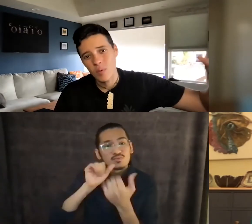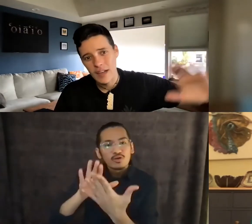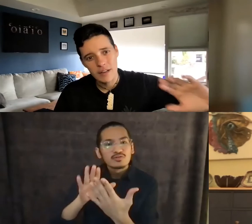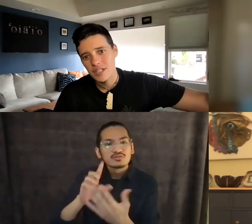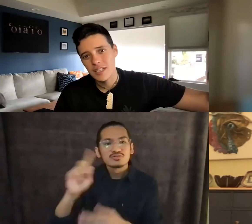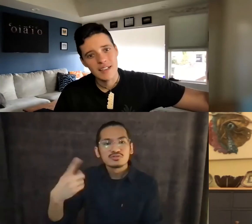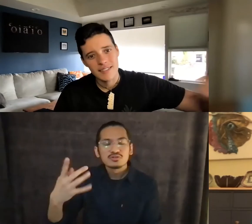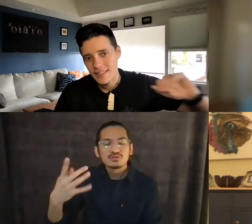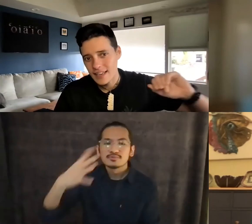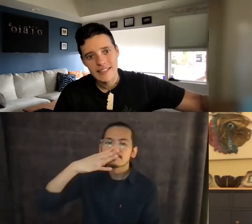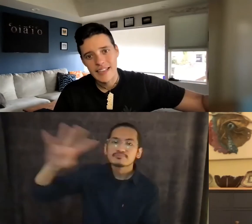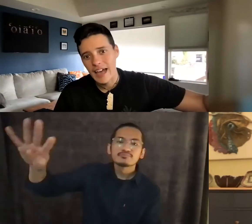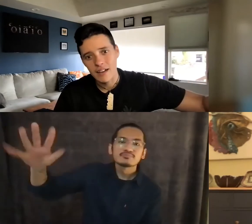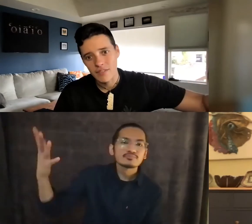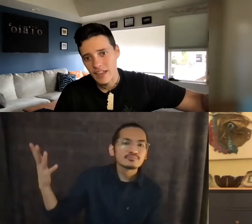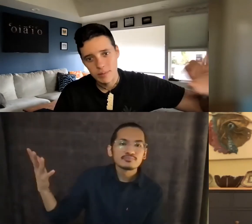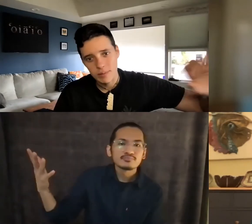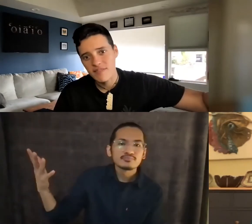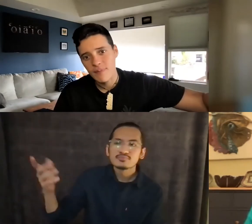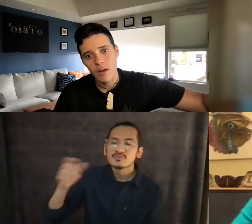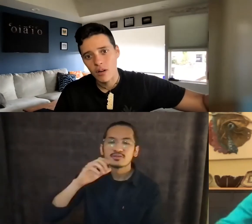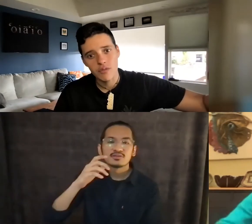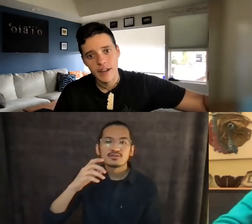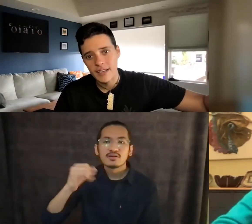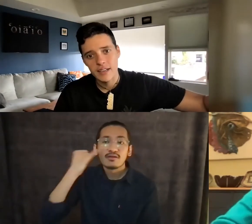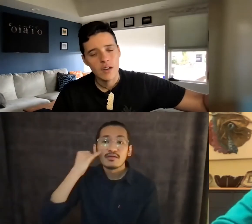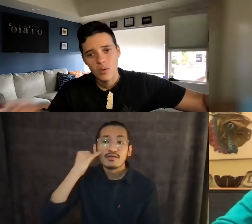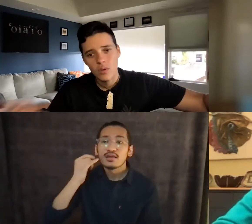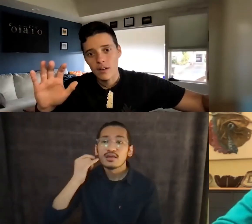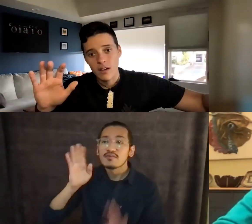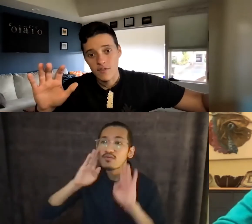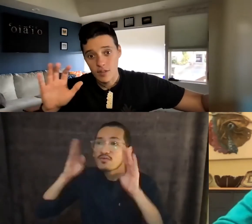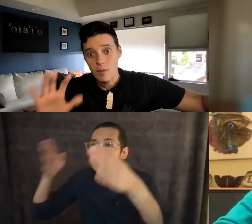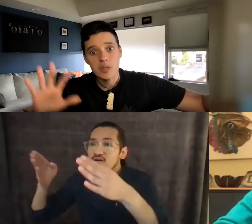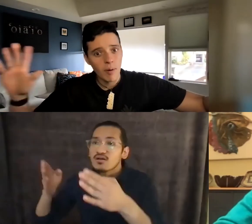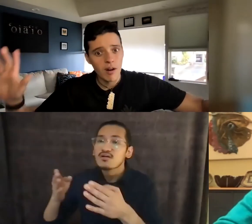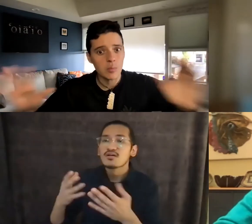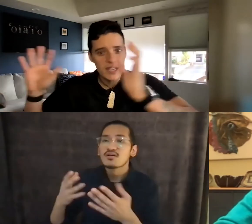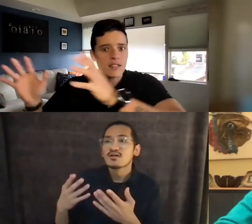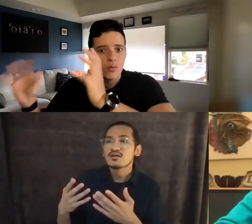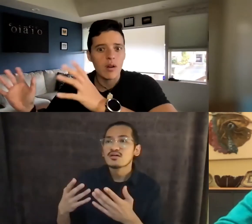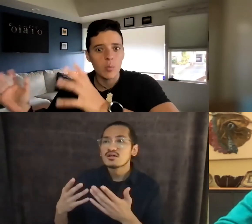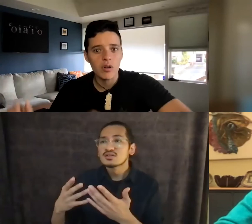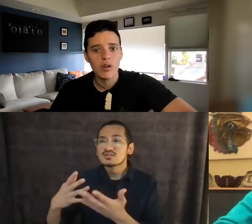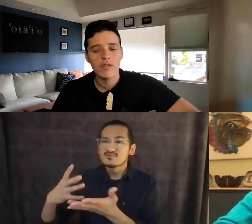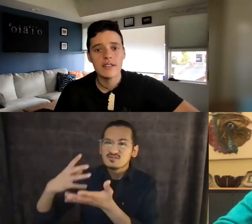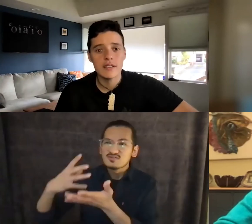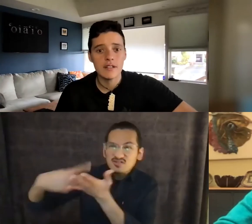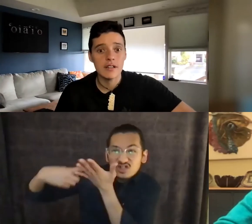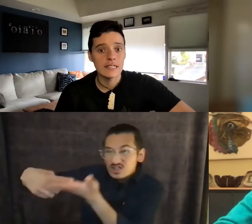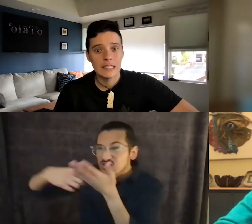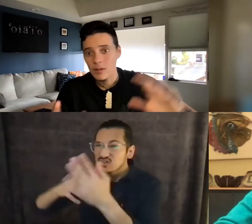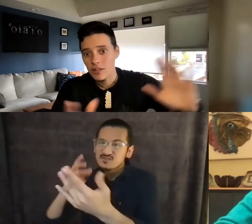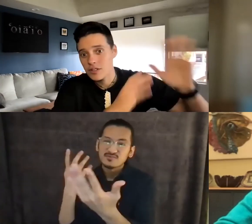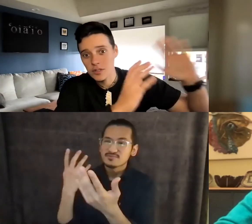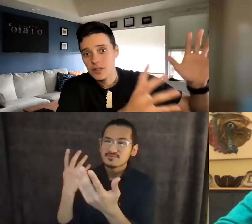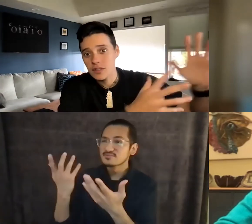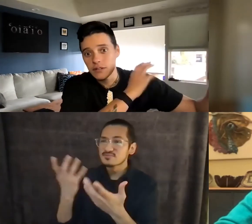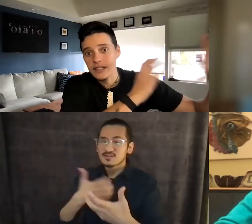possible, to not give them more energy than they need to have. they have plenty of power already for the most part we can do our work over here